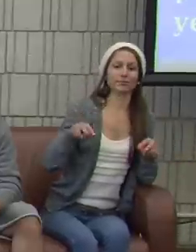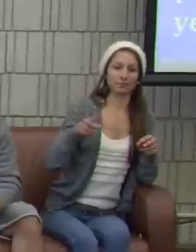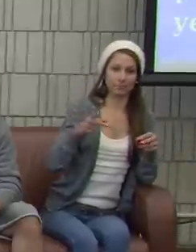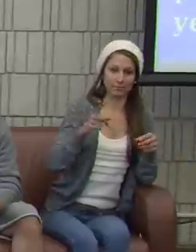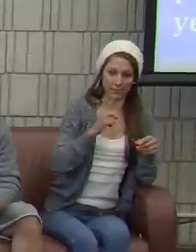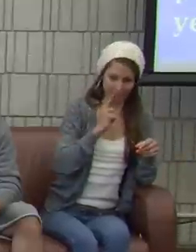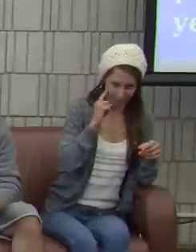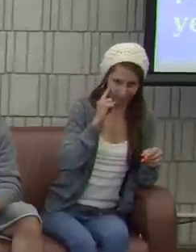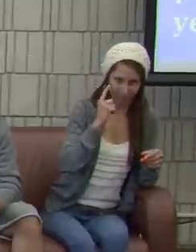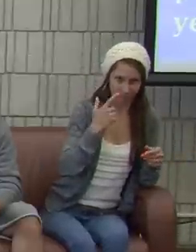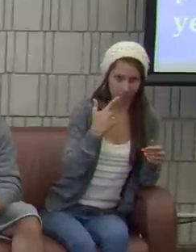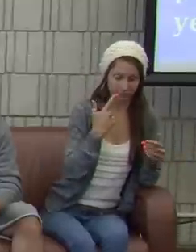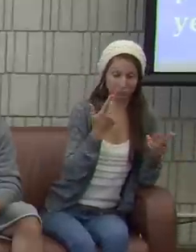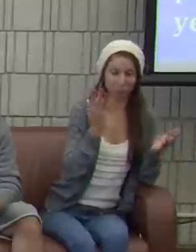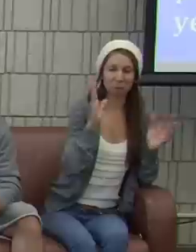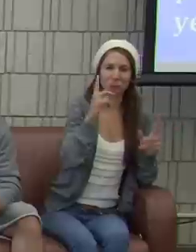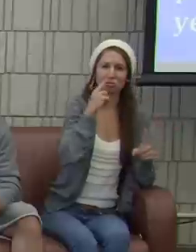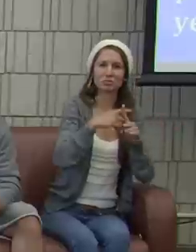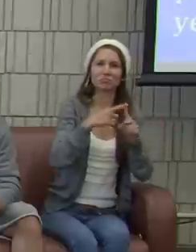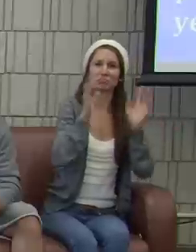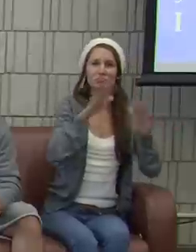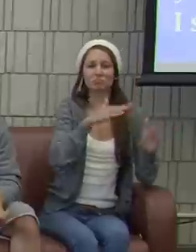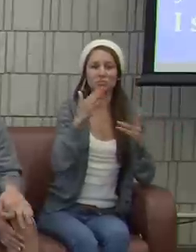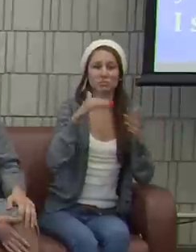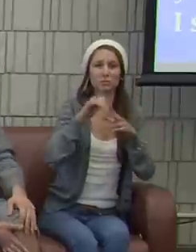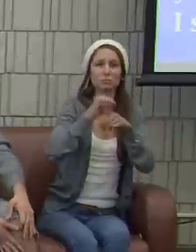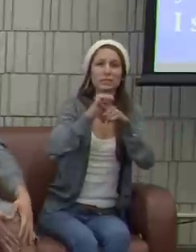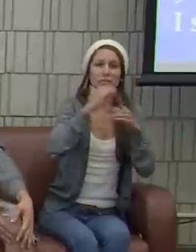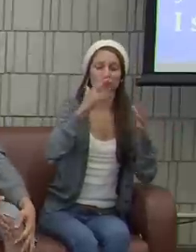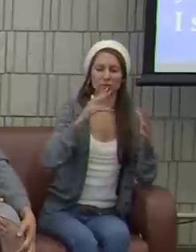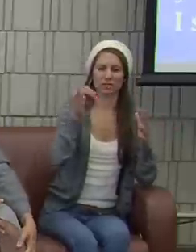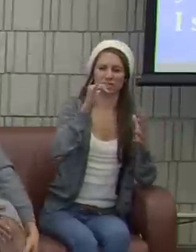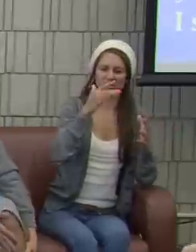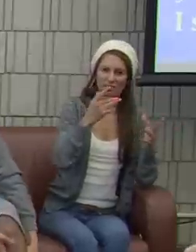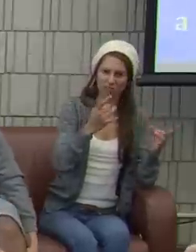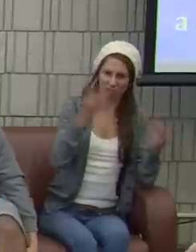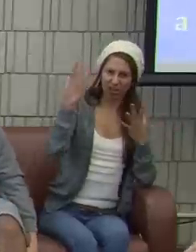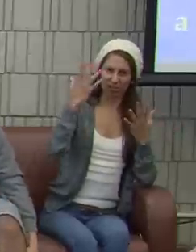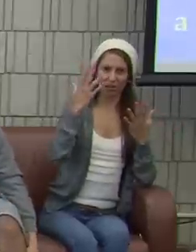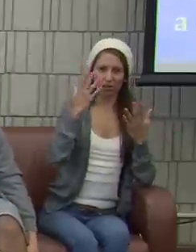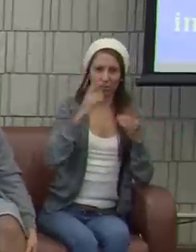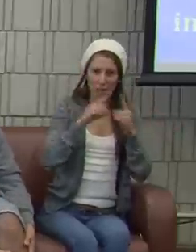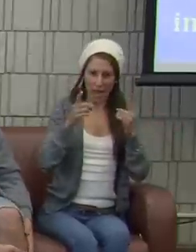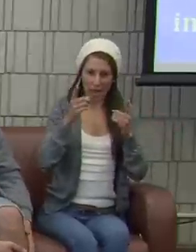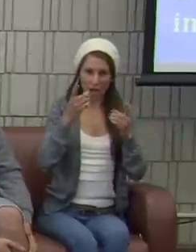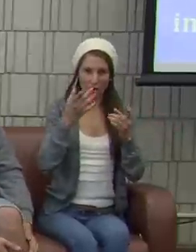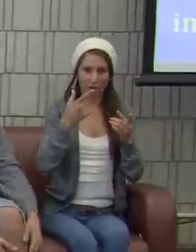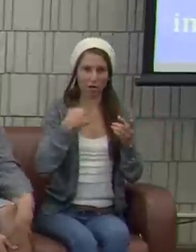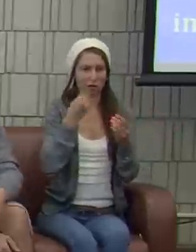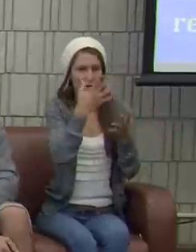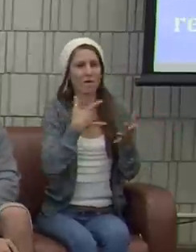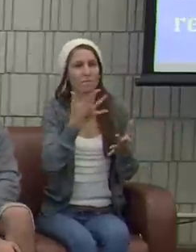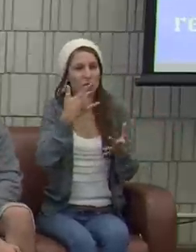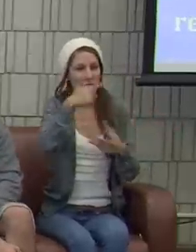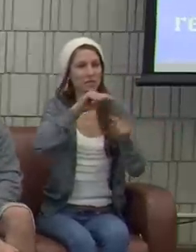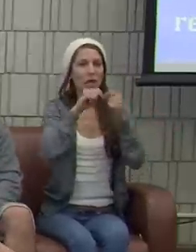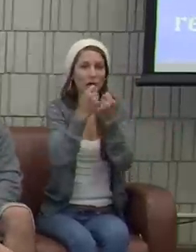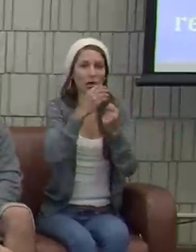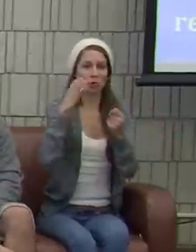And when I did sign up, my coach said, Oh, a Deaf person, that's interesting. And they realized that I was a wicked good player. And